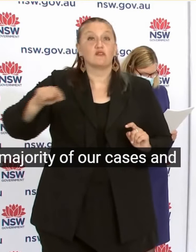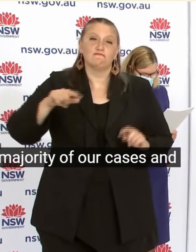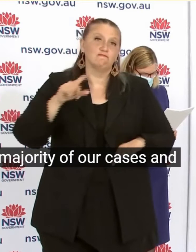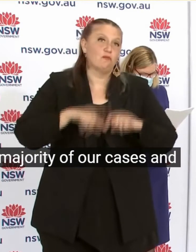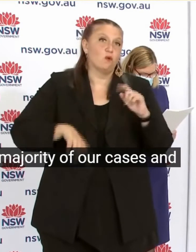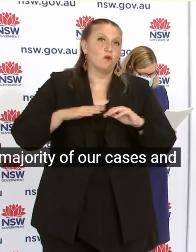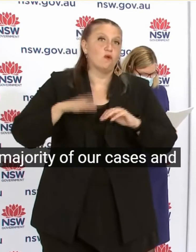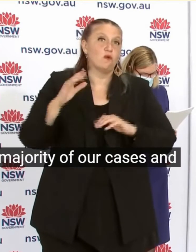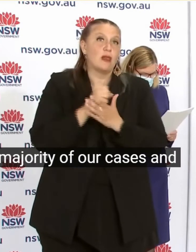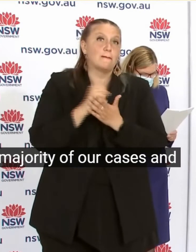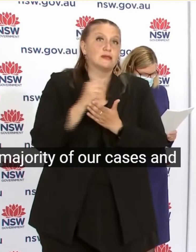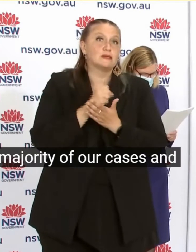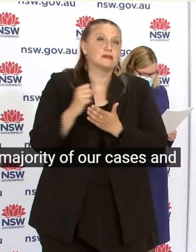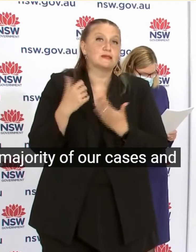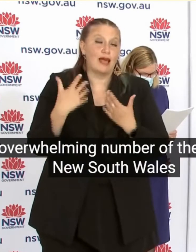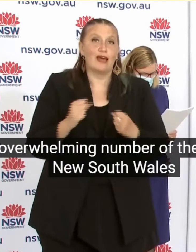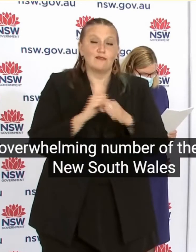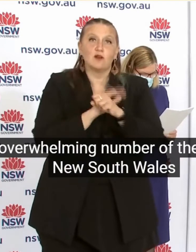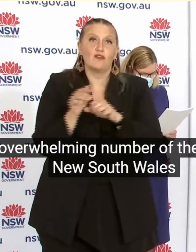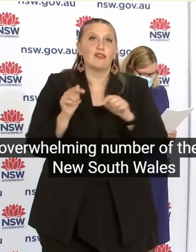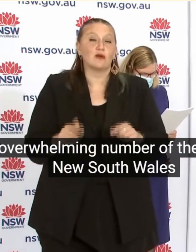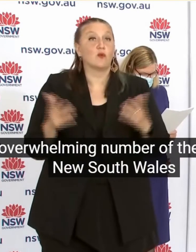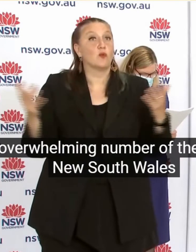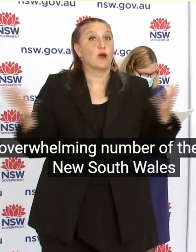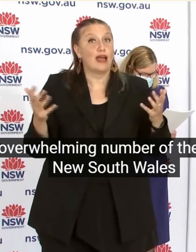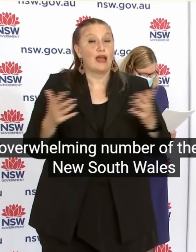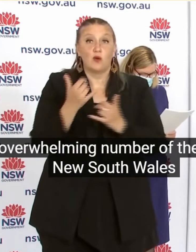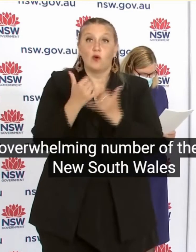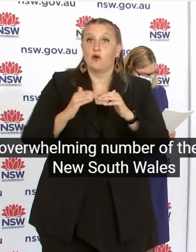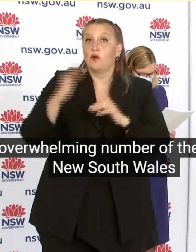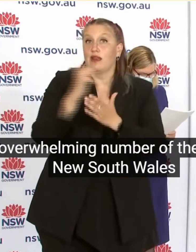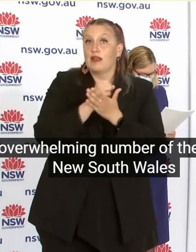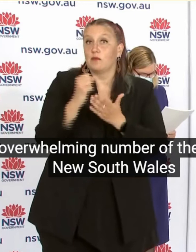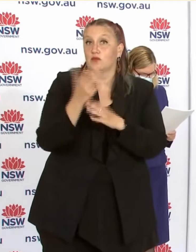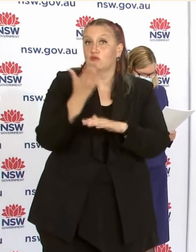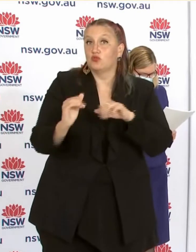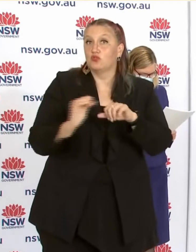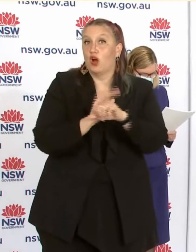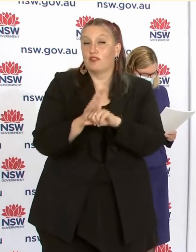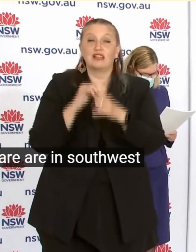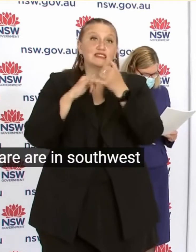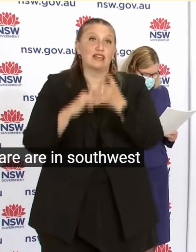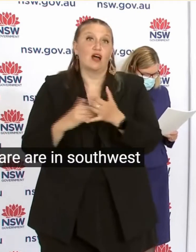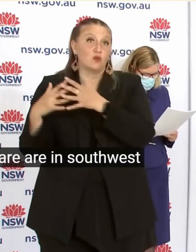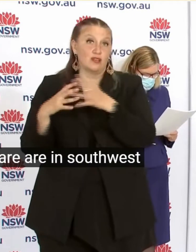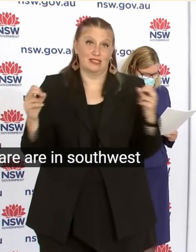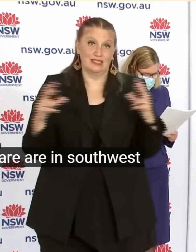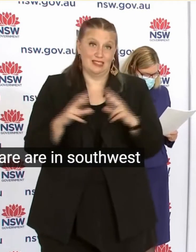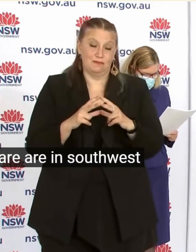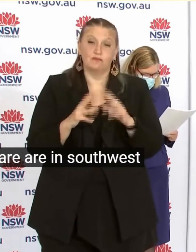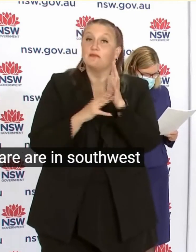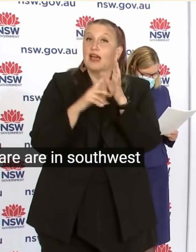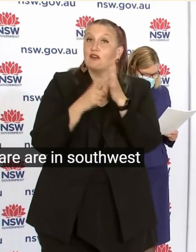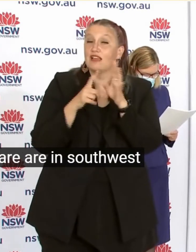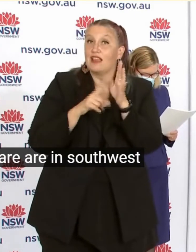overwhelming number of them in New South Wales Are in South West and Western Sydney And in particular we call out again Maryland, Green